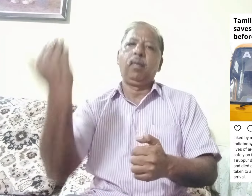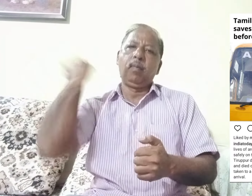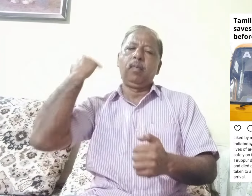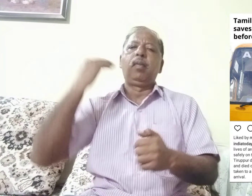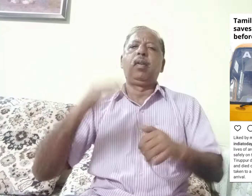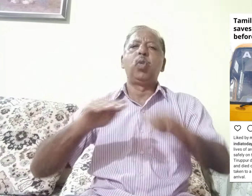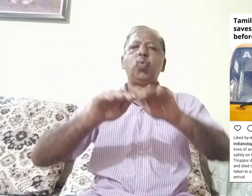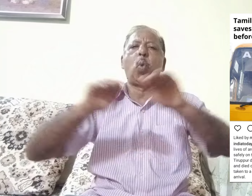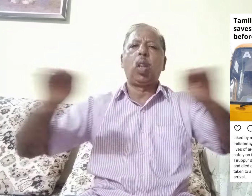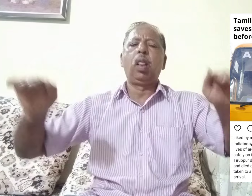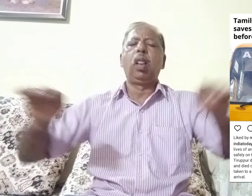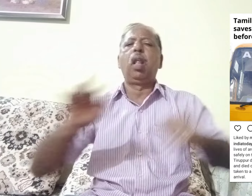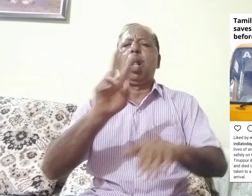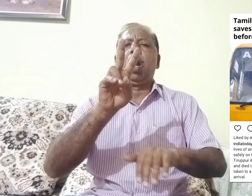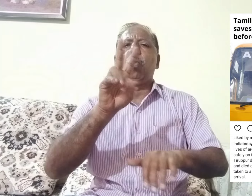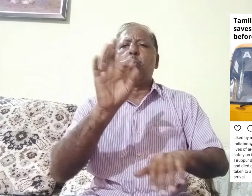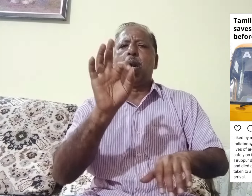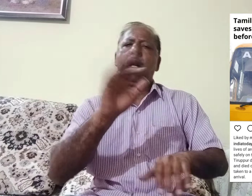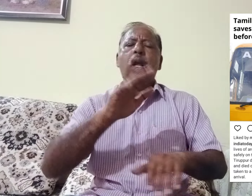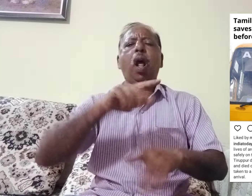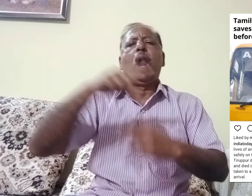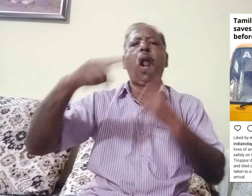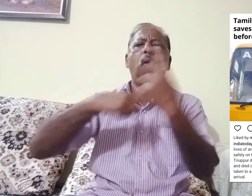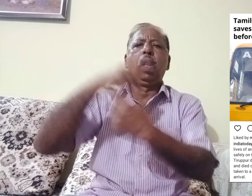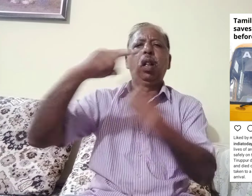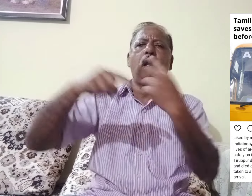what is it what did you guys talk about